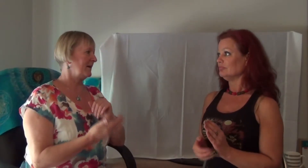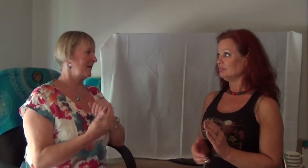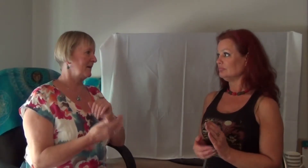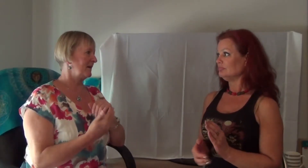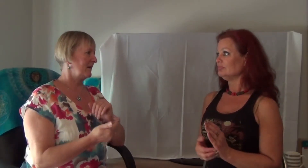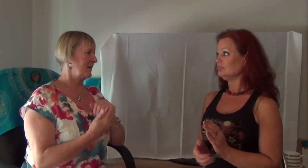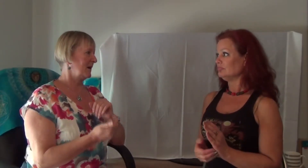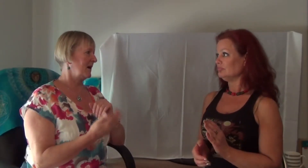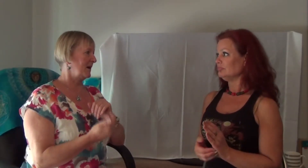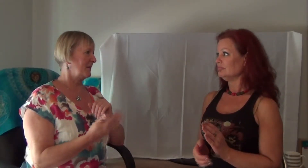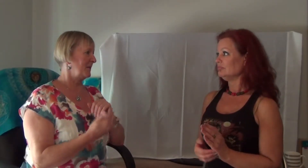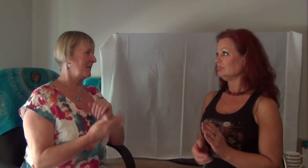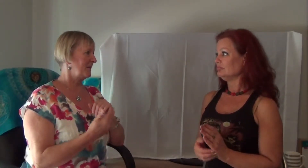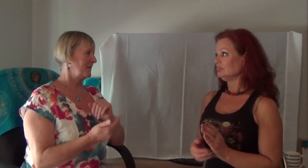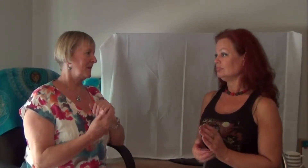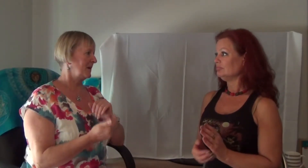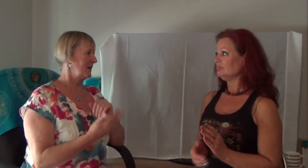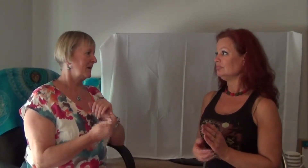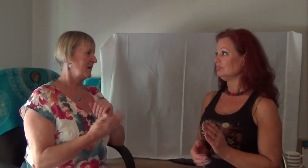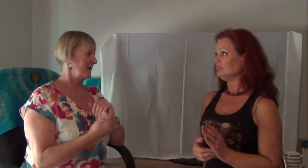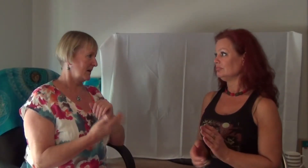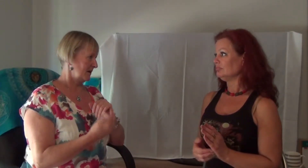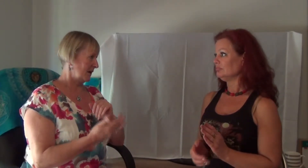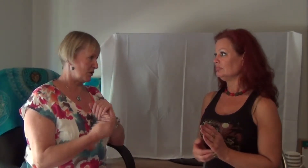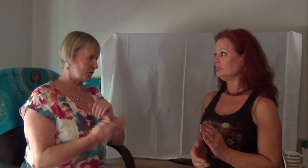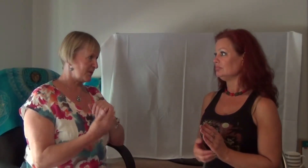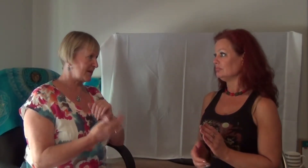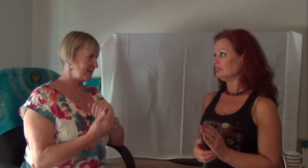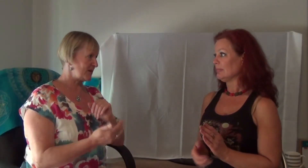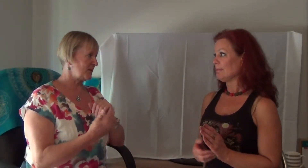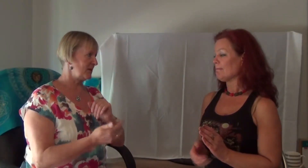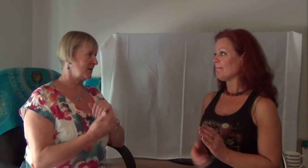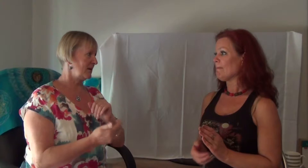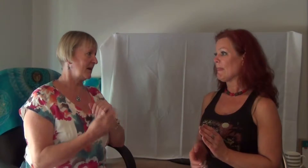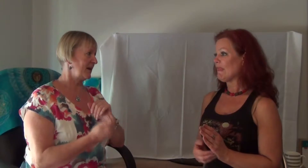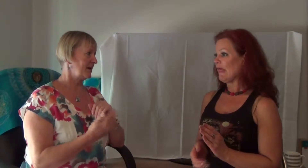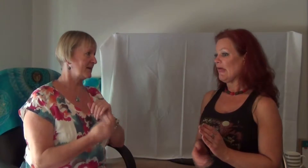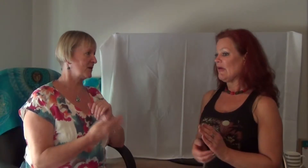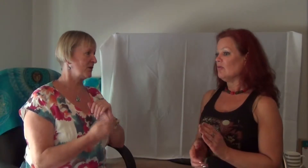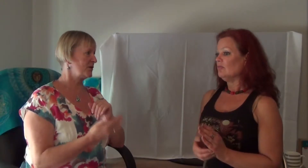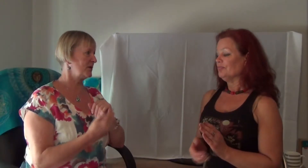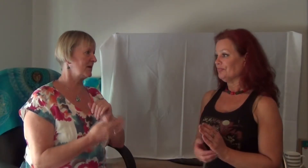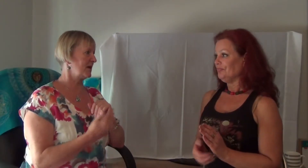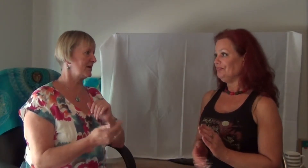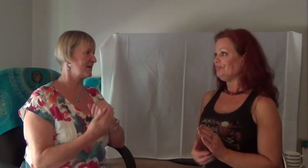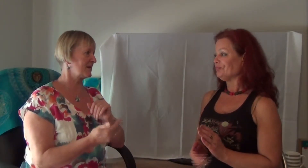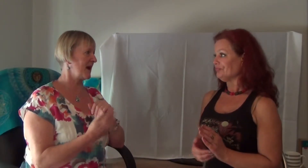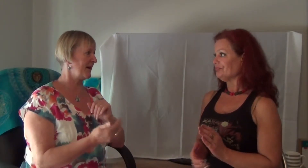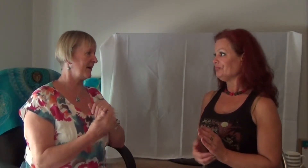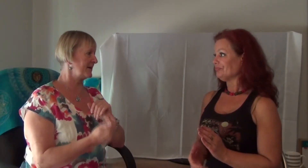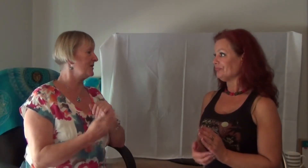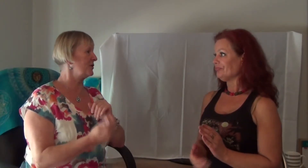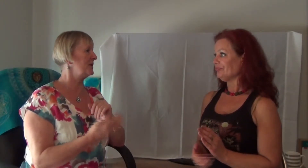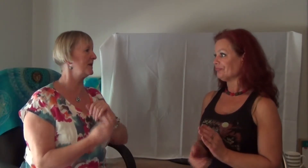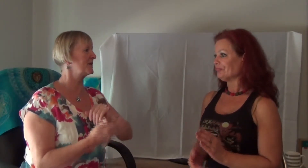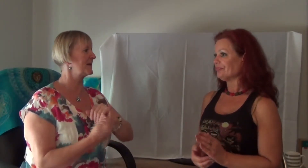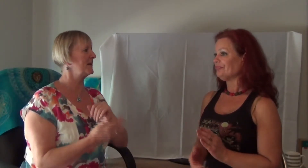a doctor of some sort has told you that there's scar tissue there or something?